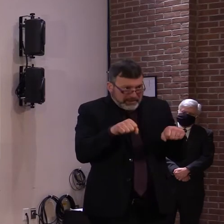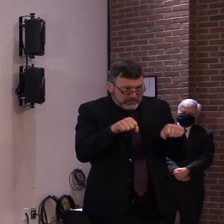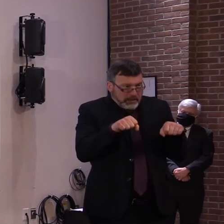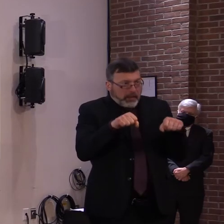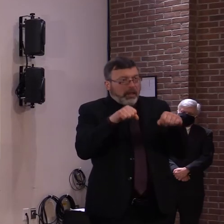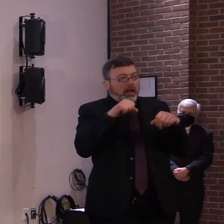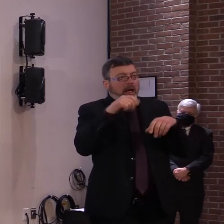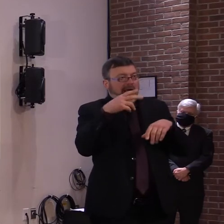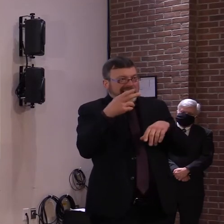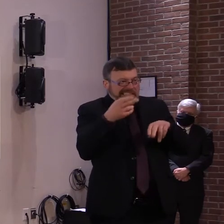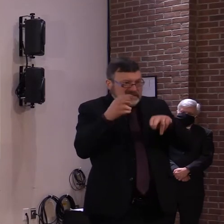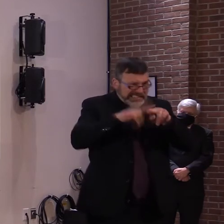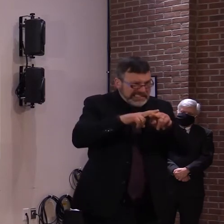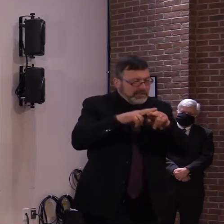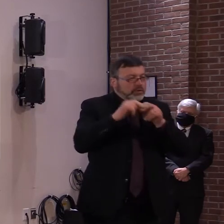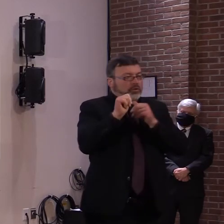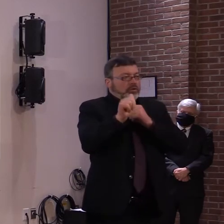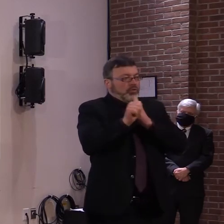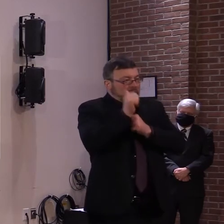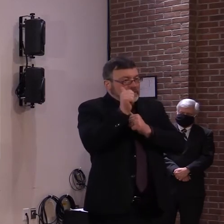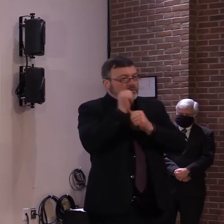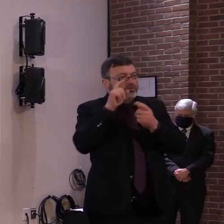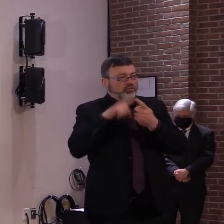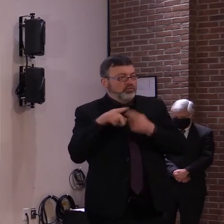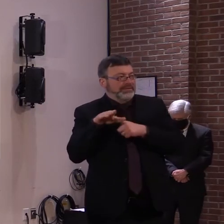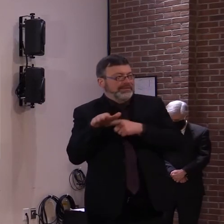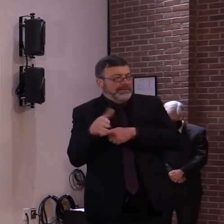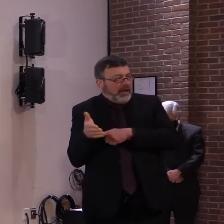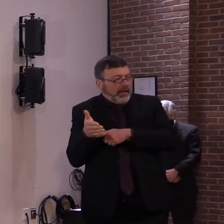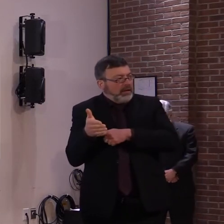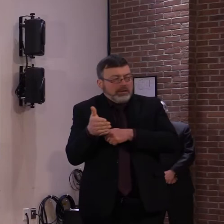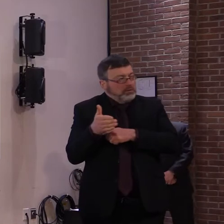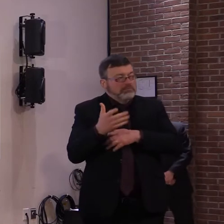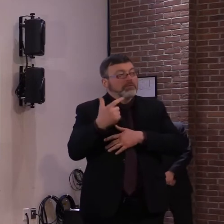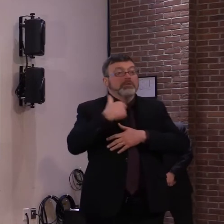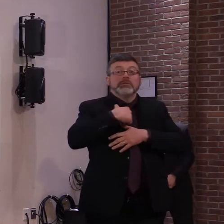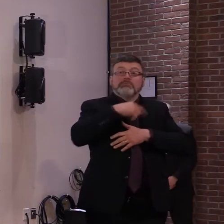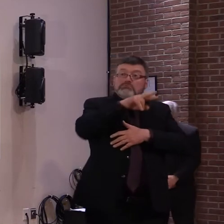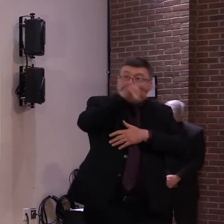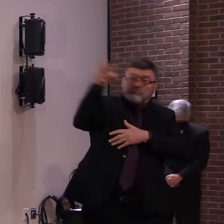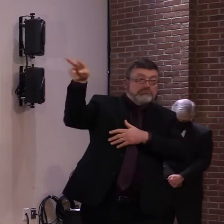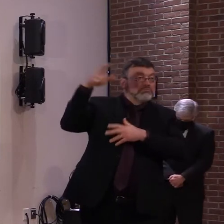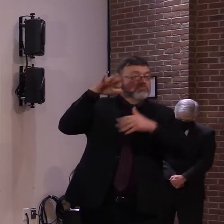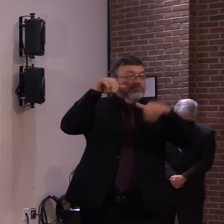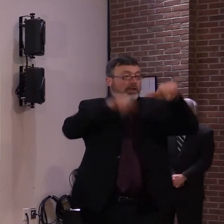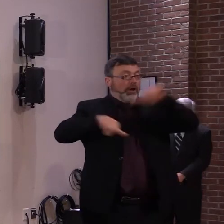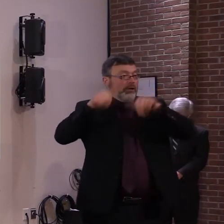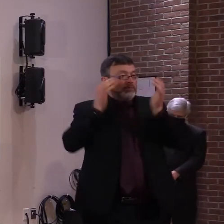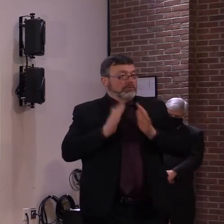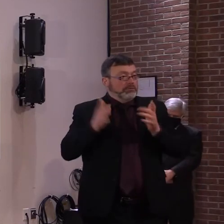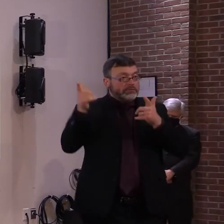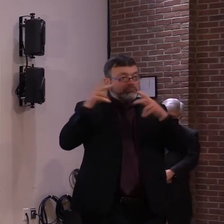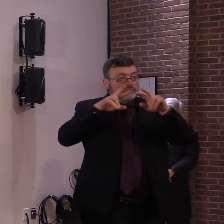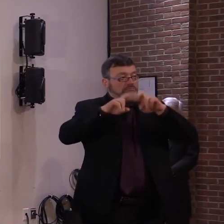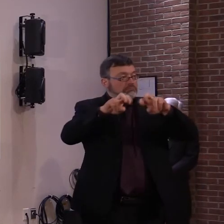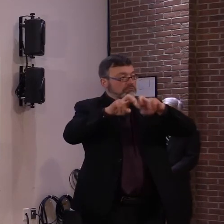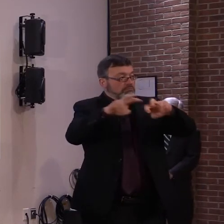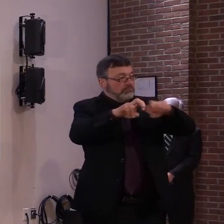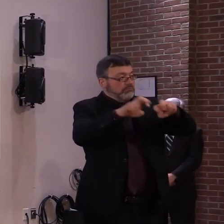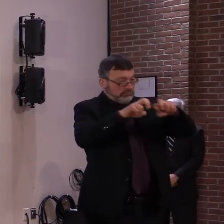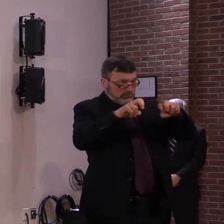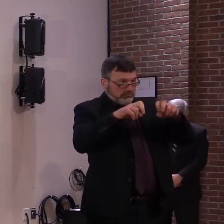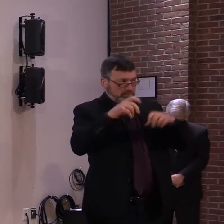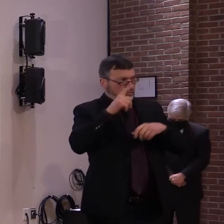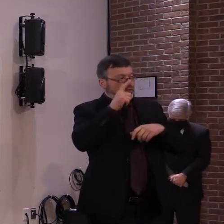is the scientific evidence and database. It's very supportive of COPD. It